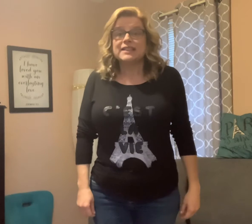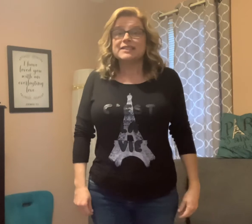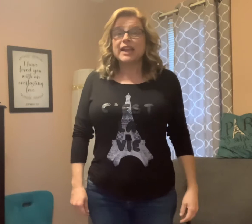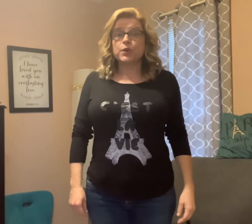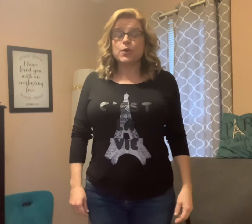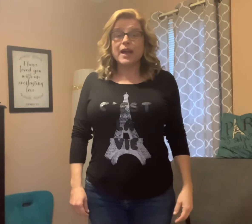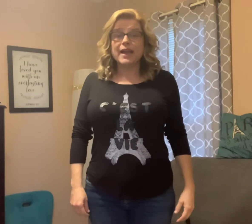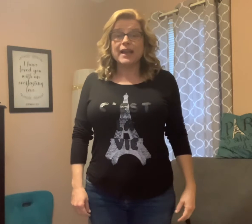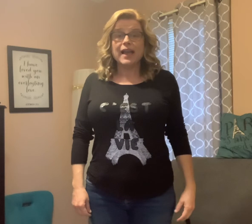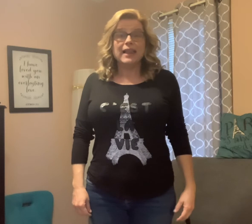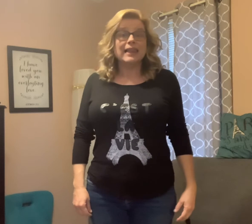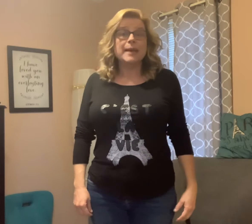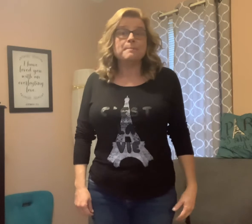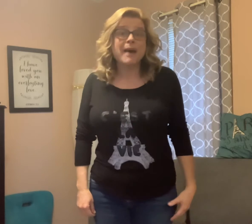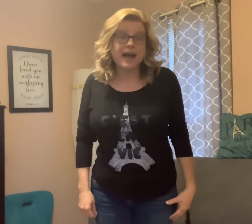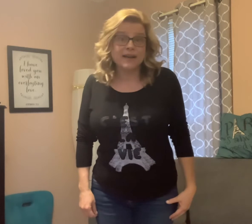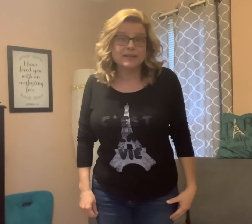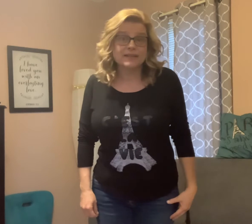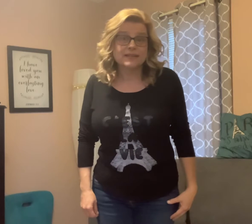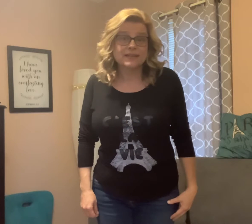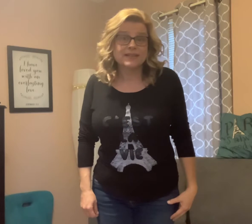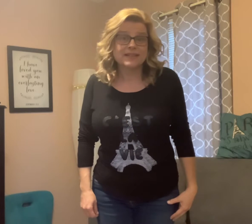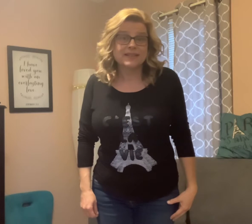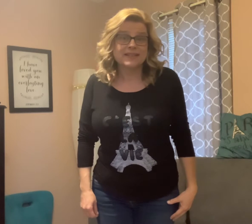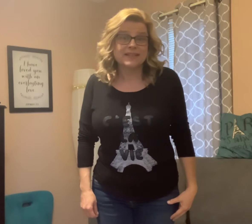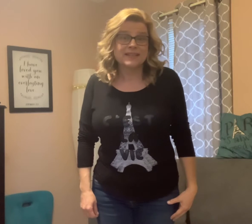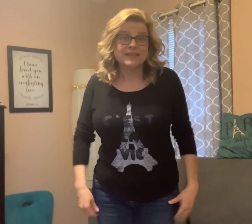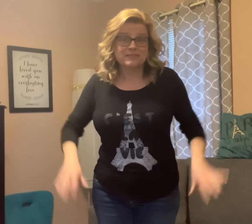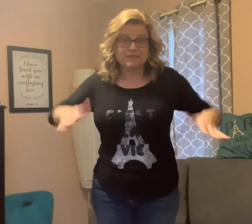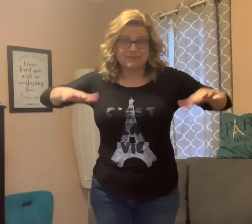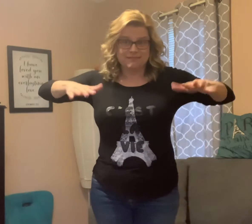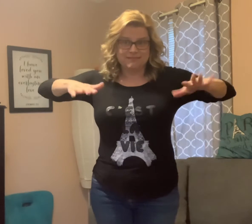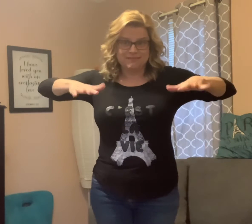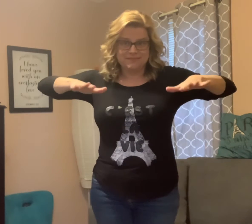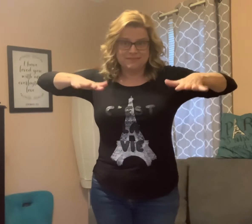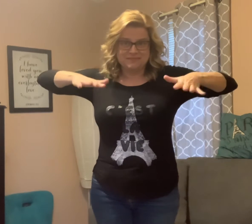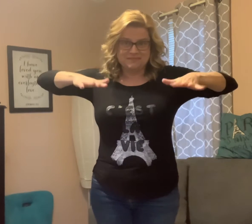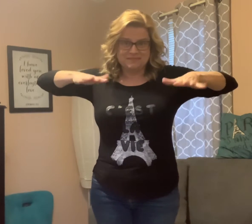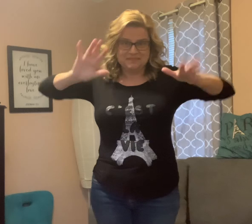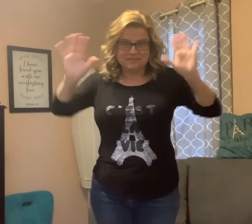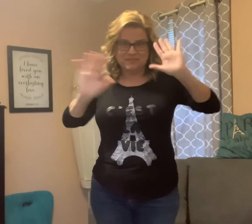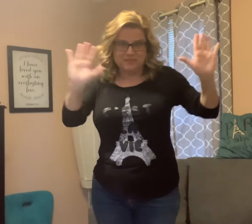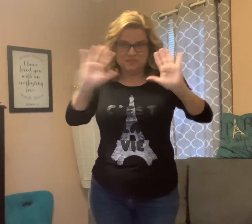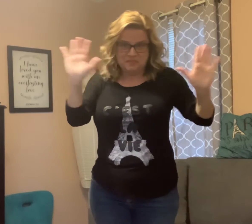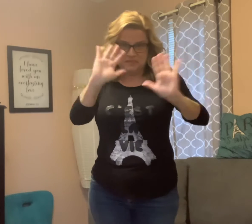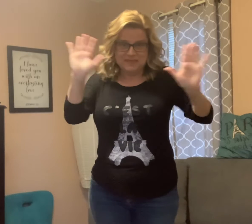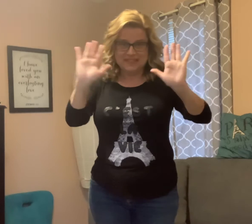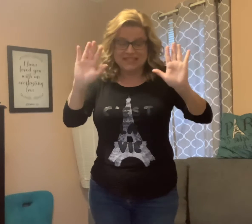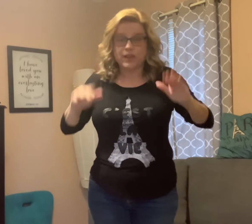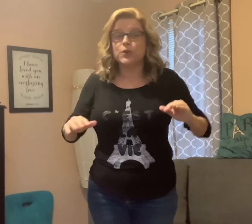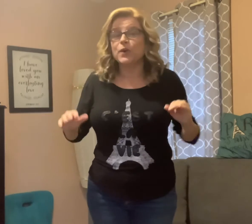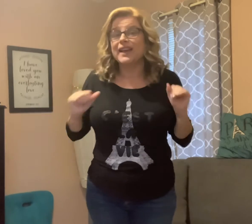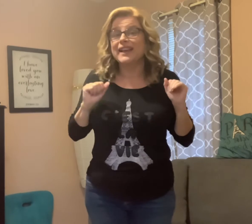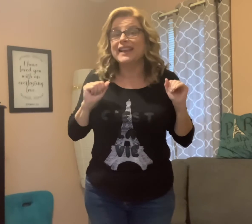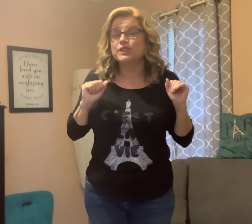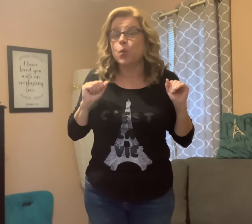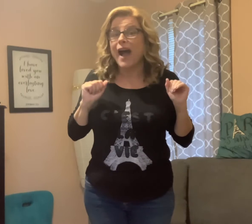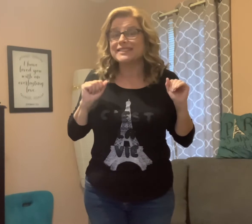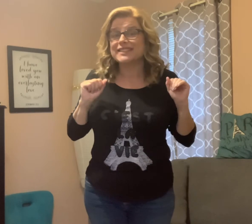Secouez les doigts.